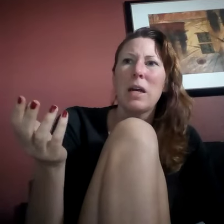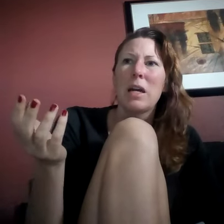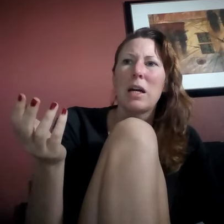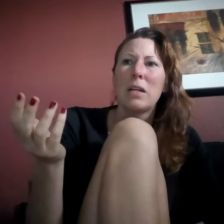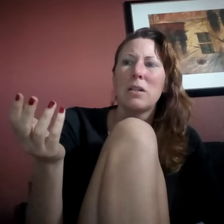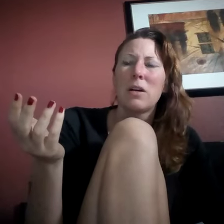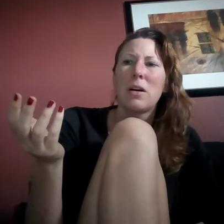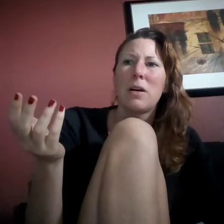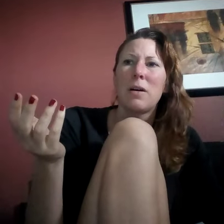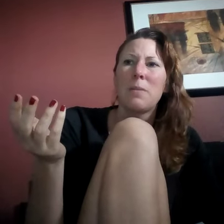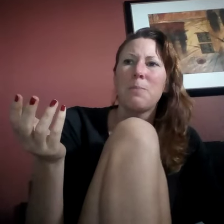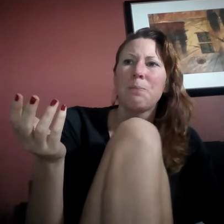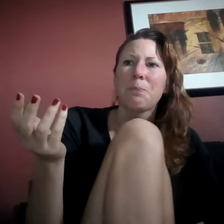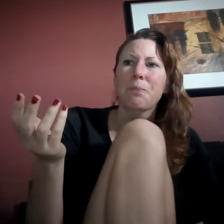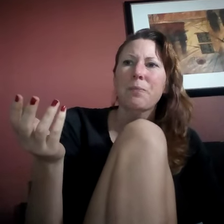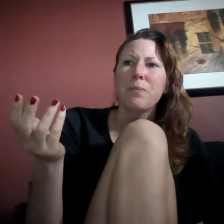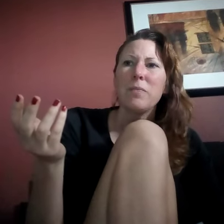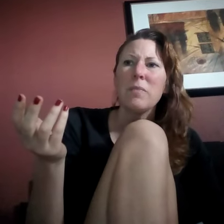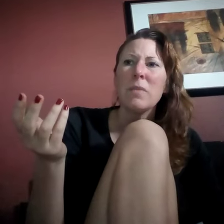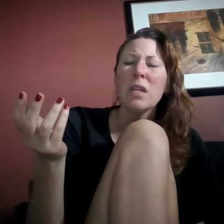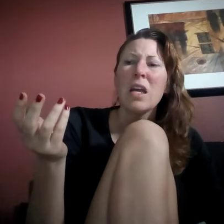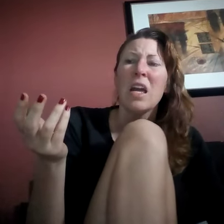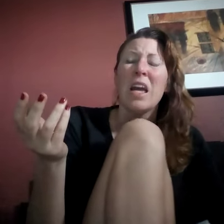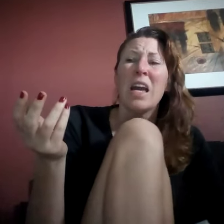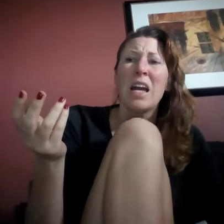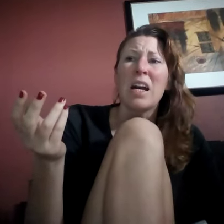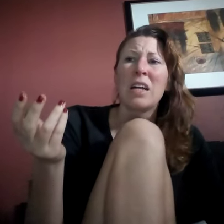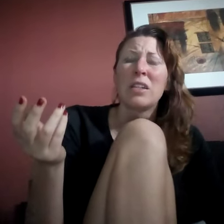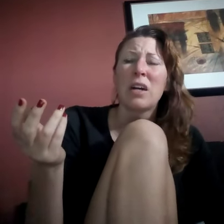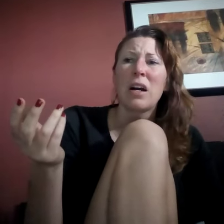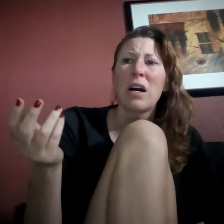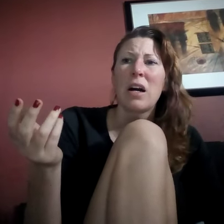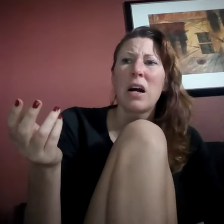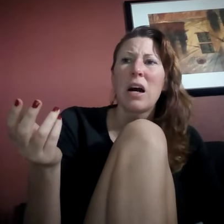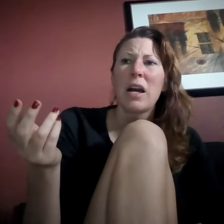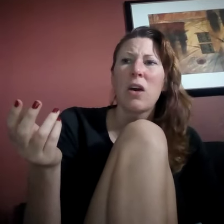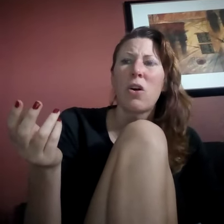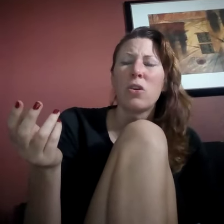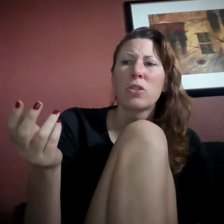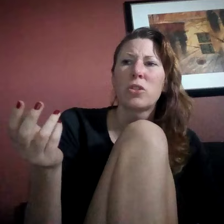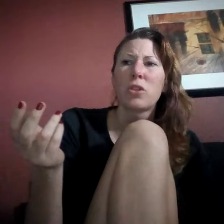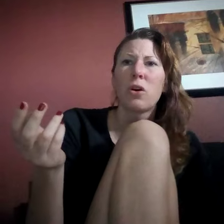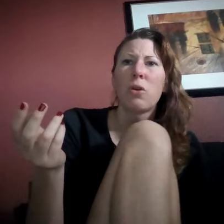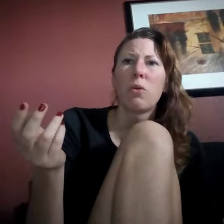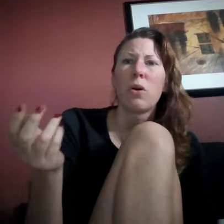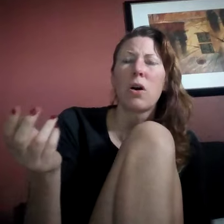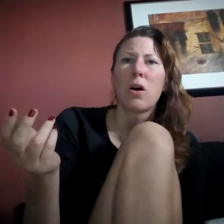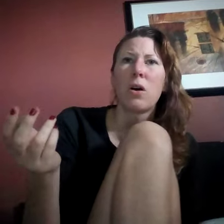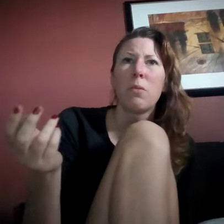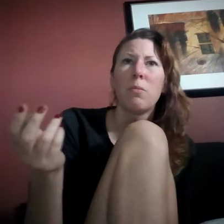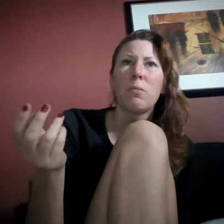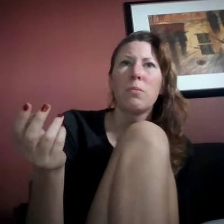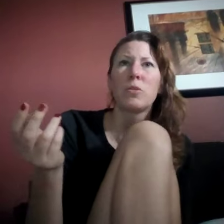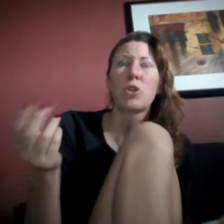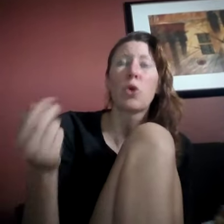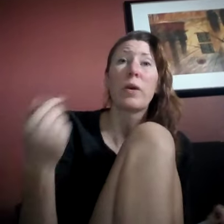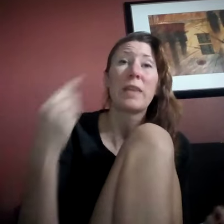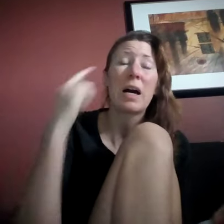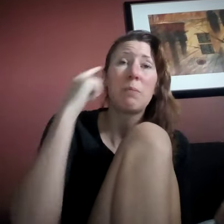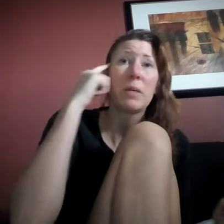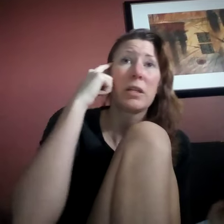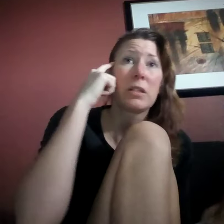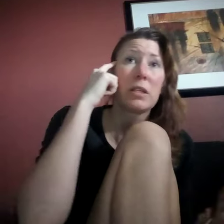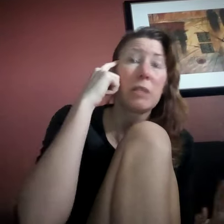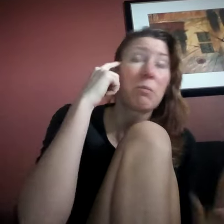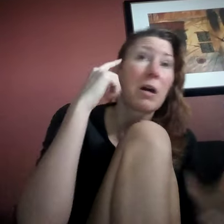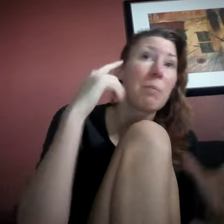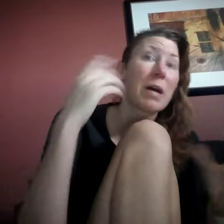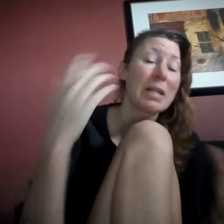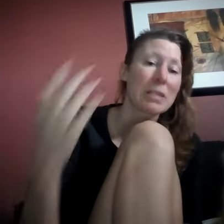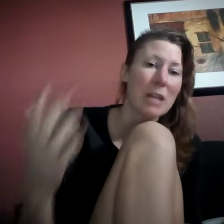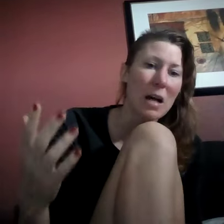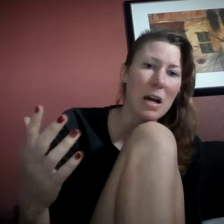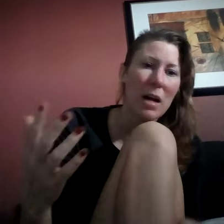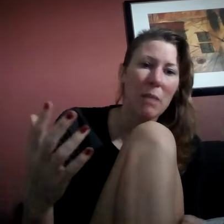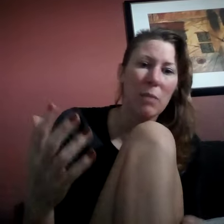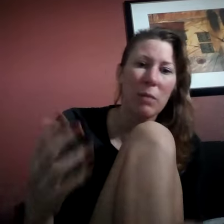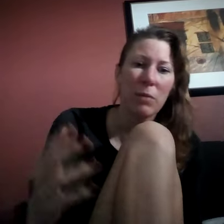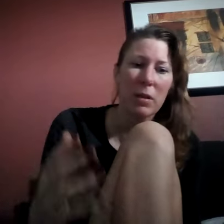and, um, and I also, um, so that made, in my mind's eye, made me